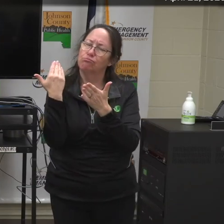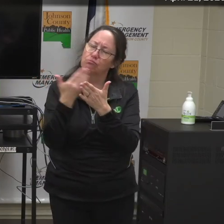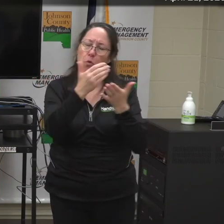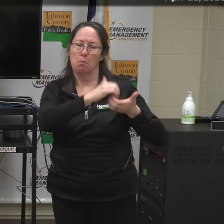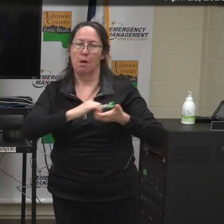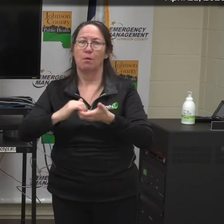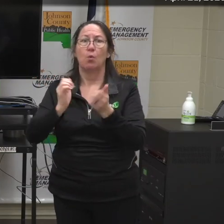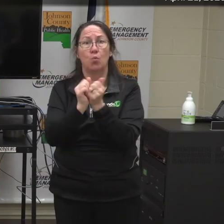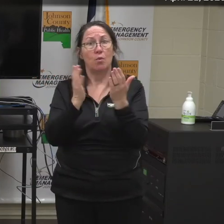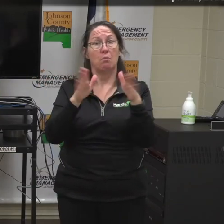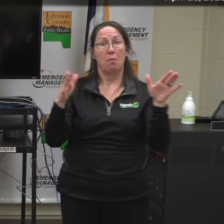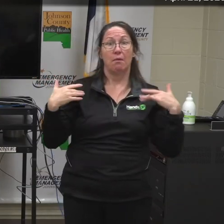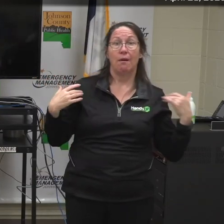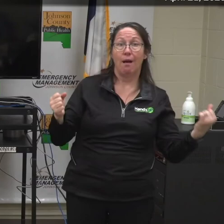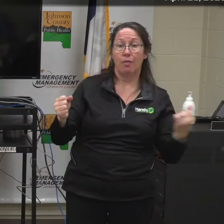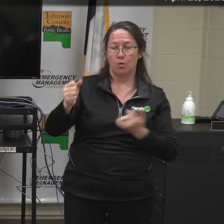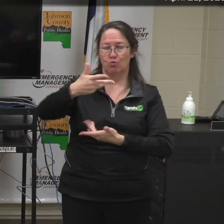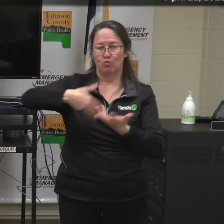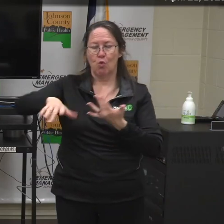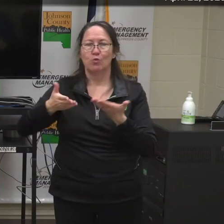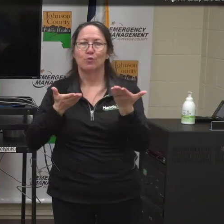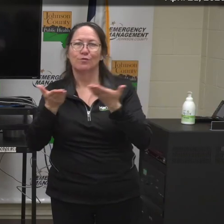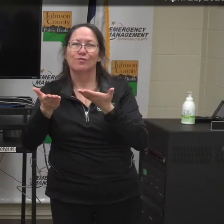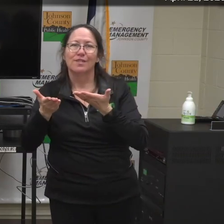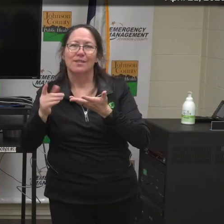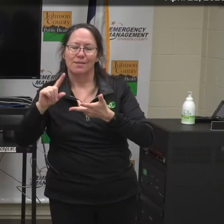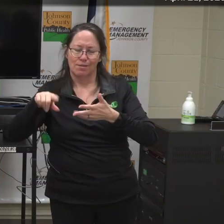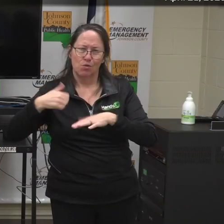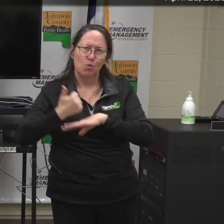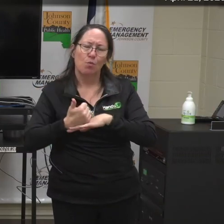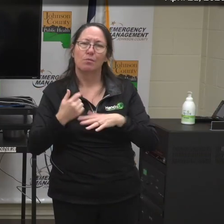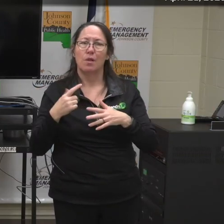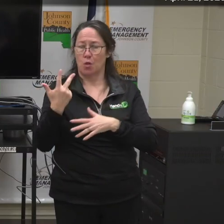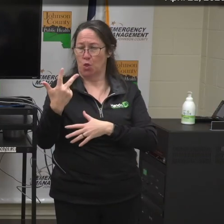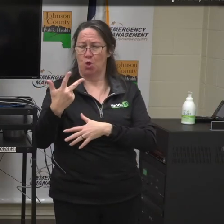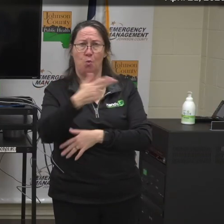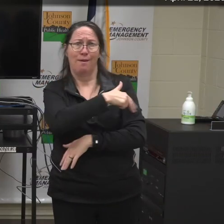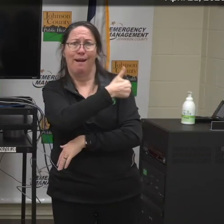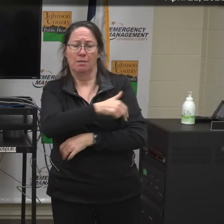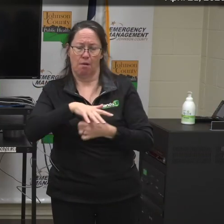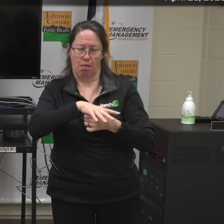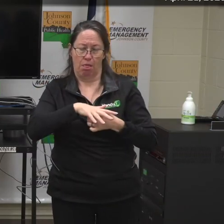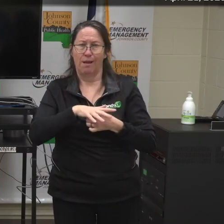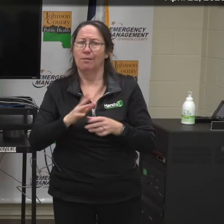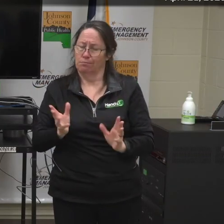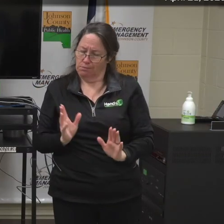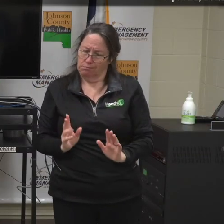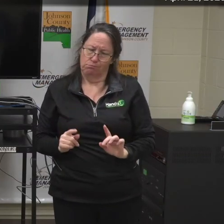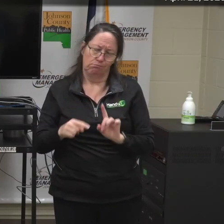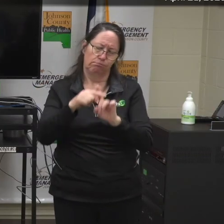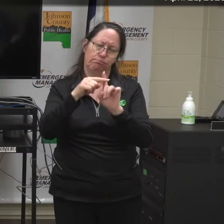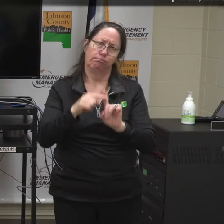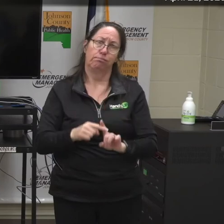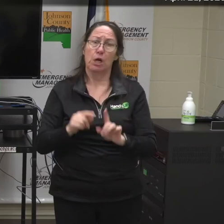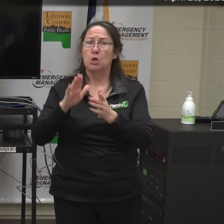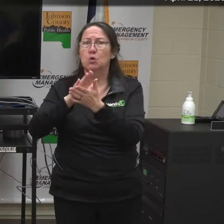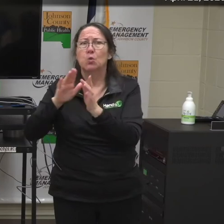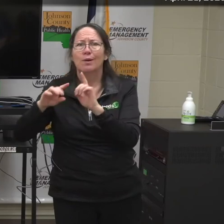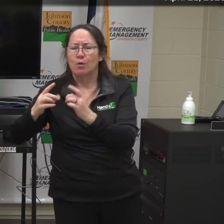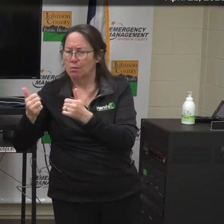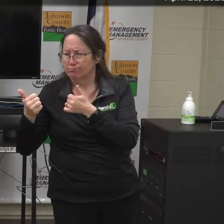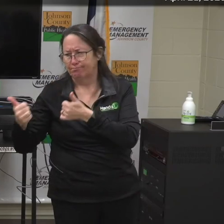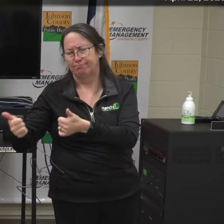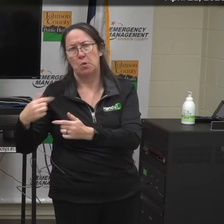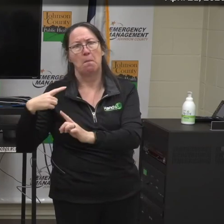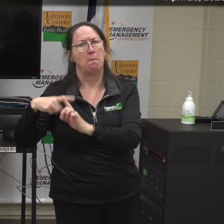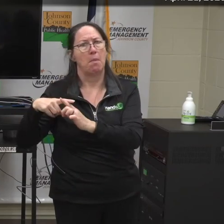today with public health, social services, the three hospitals, you name it. School districts have been great to work with,